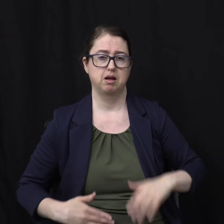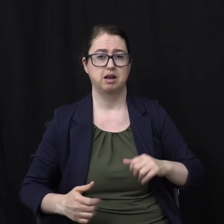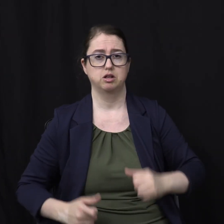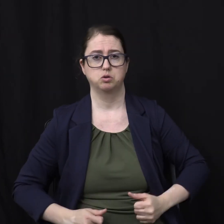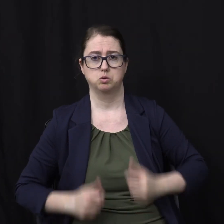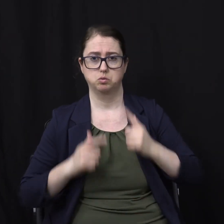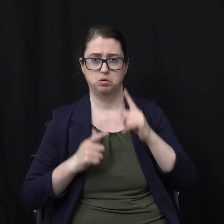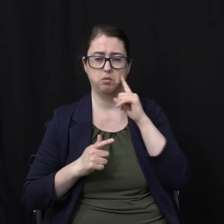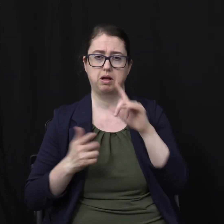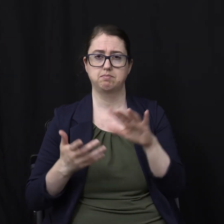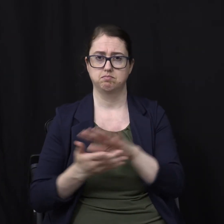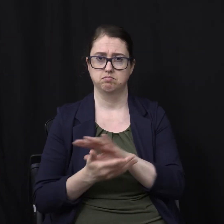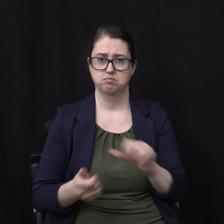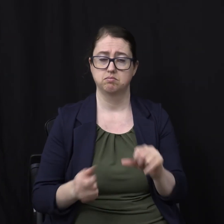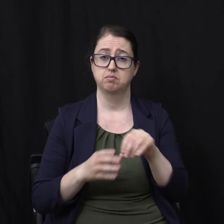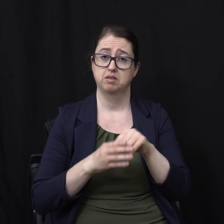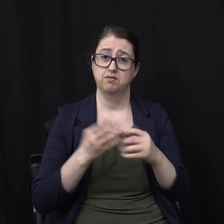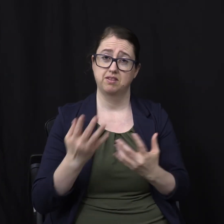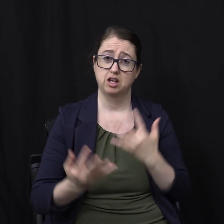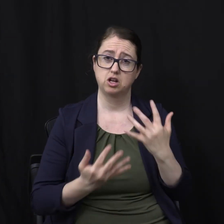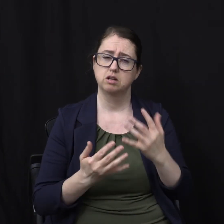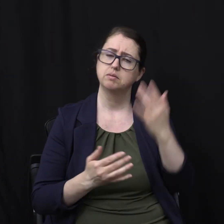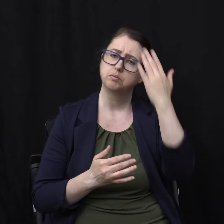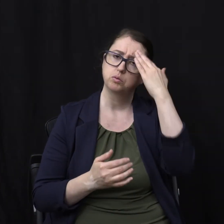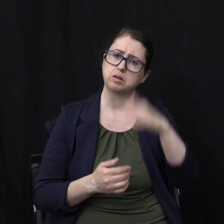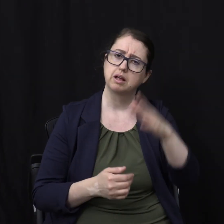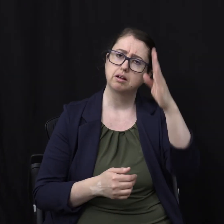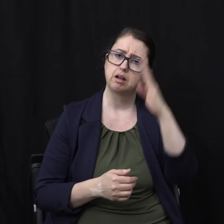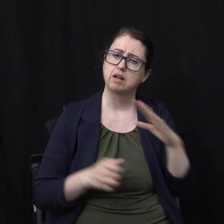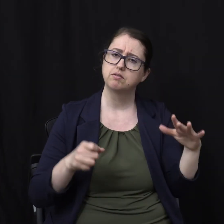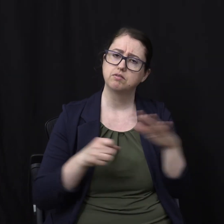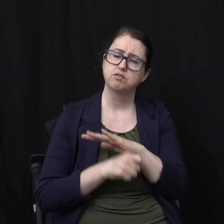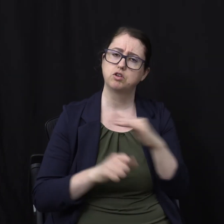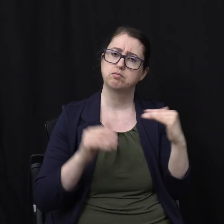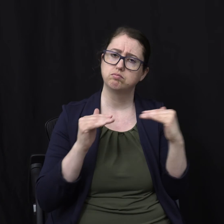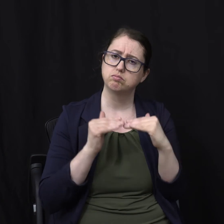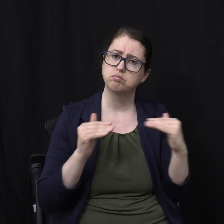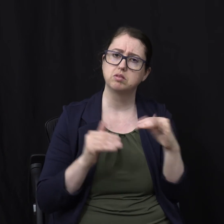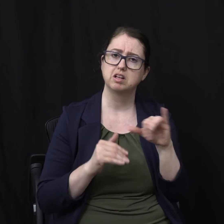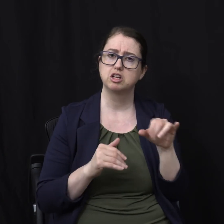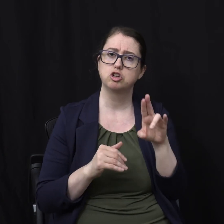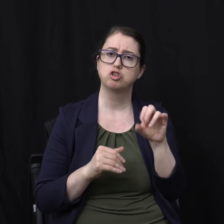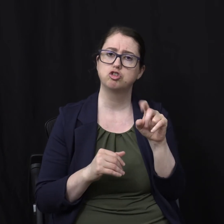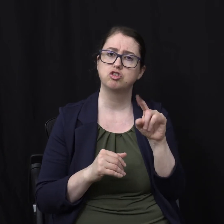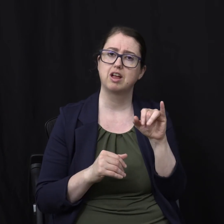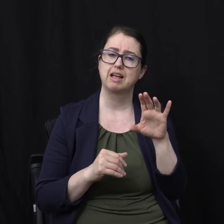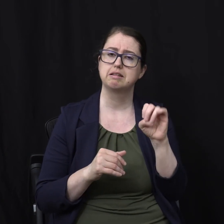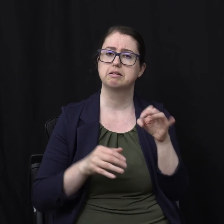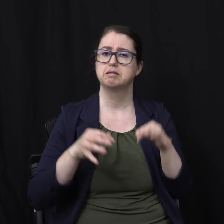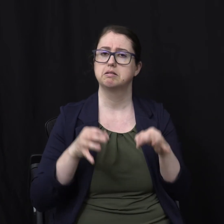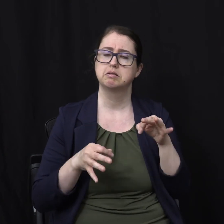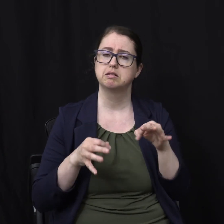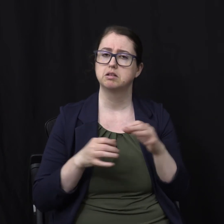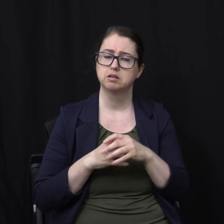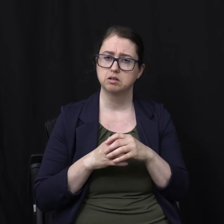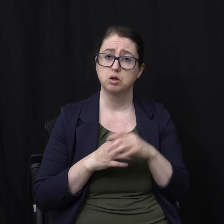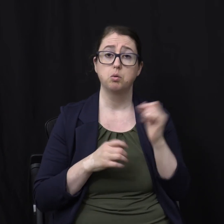Jesus said In the fire You know God is a God of justice, right? That is something we all believe in